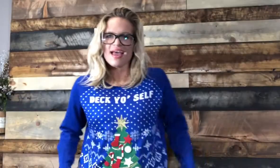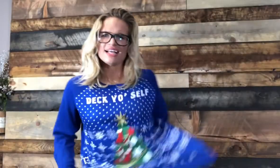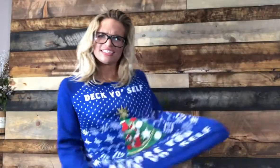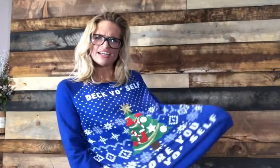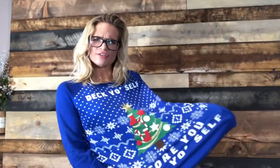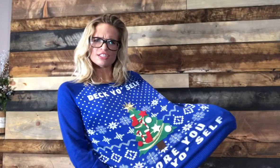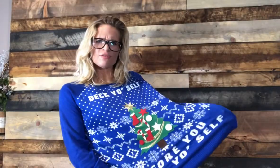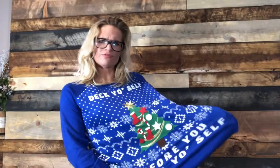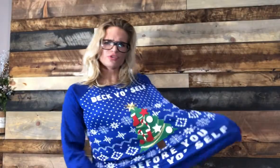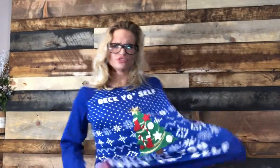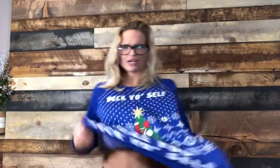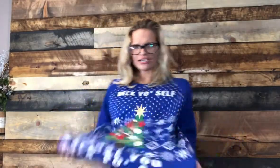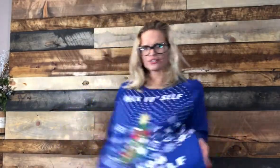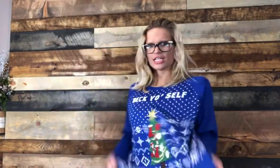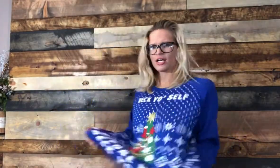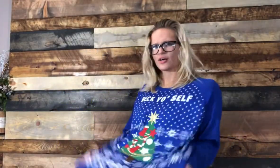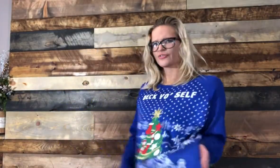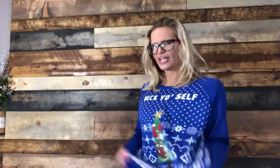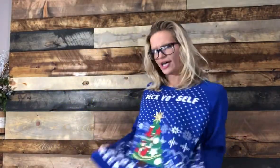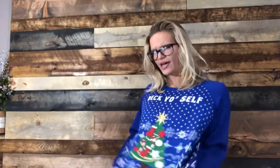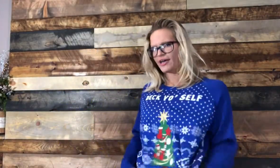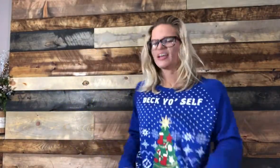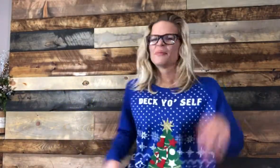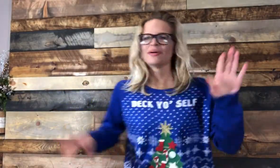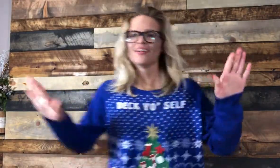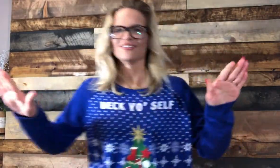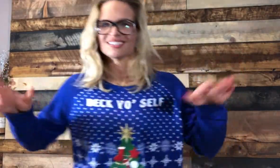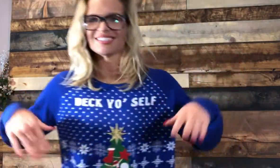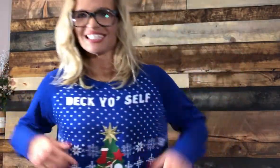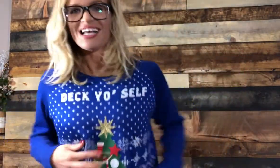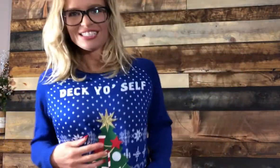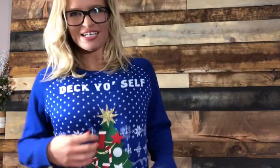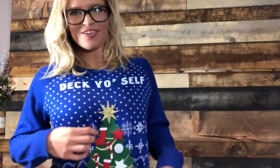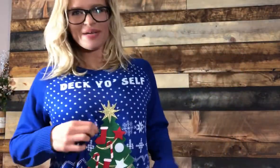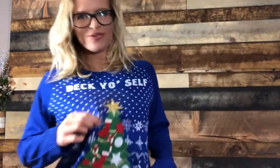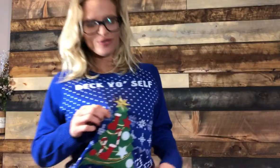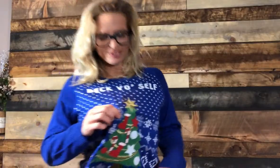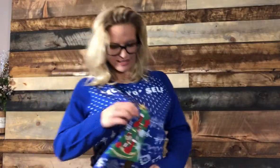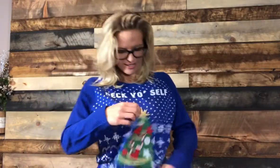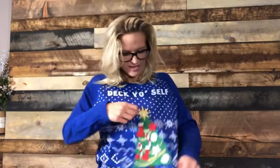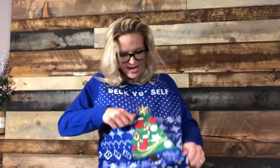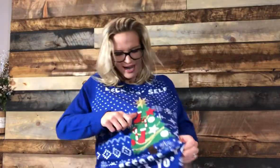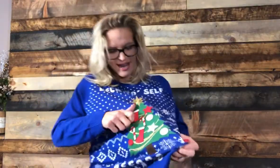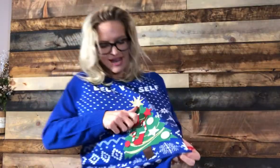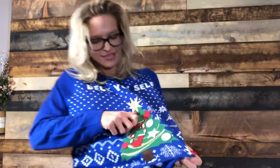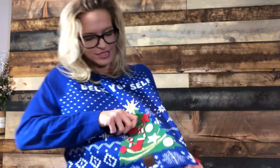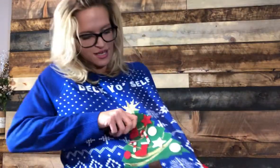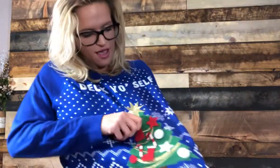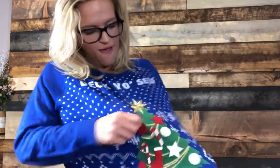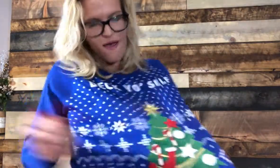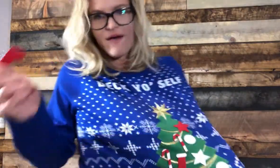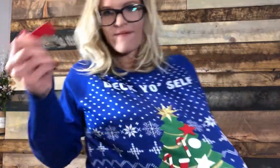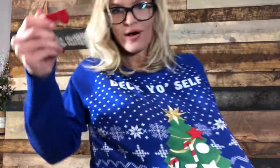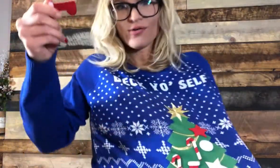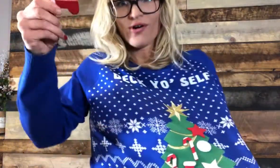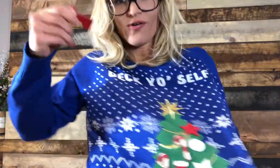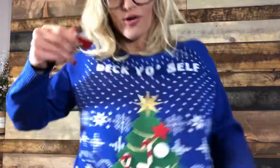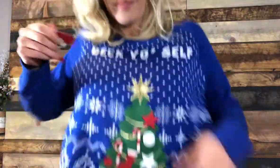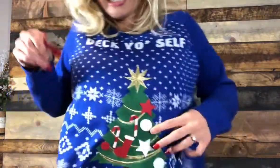Deck yourself before you wreck yourself, hey! But no, seriously, check out my cool sweater. It has Velcro ornaments